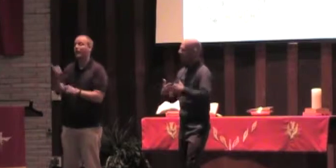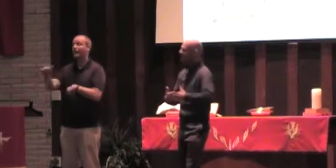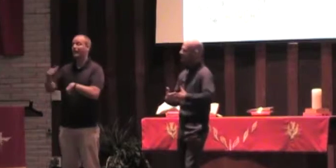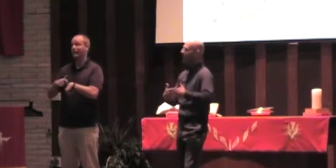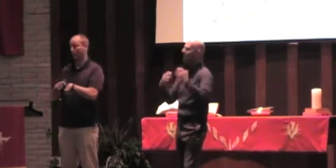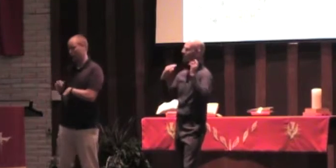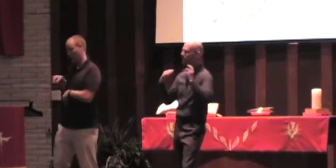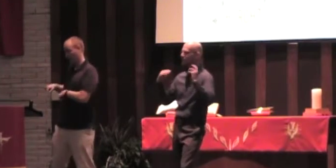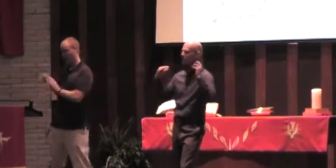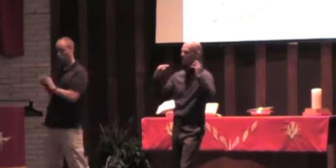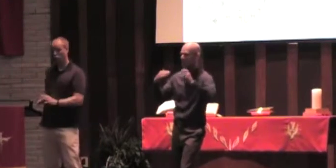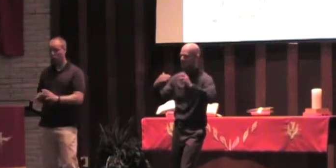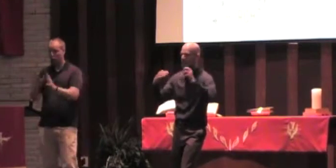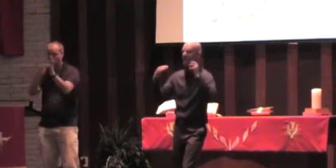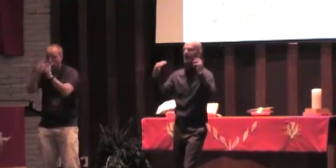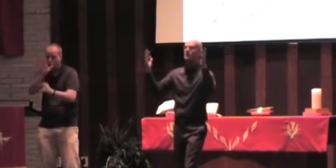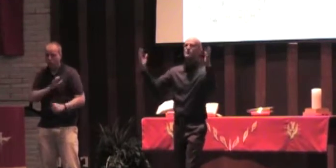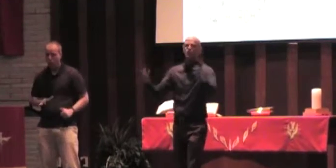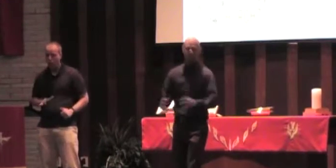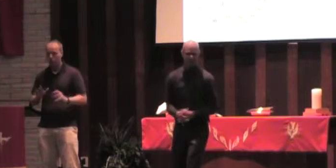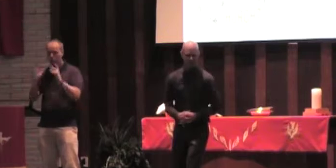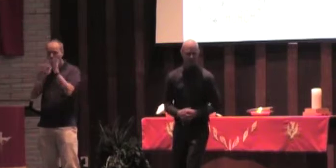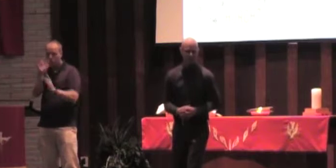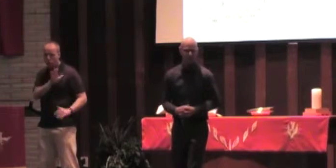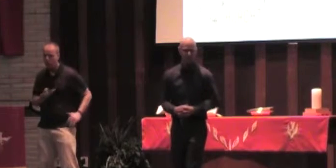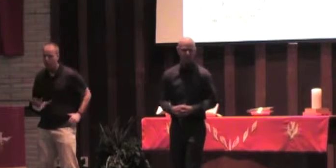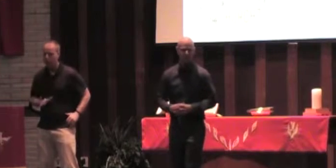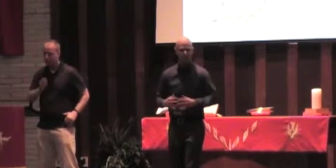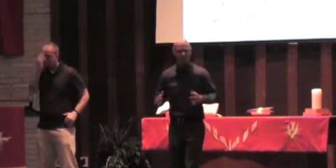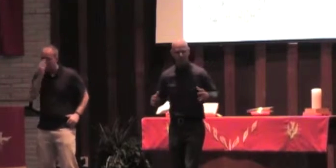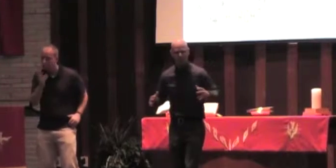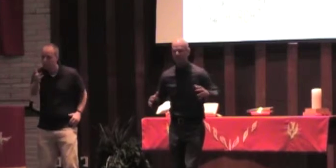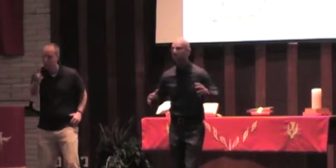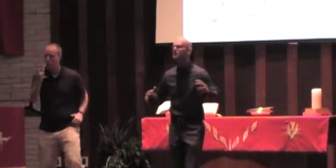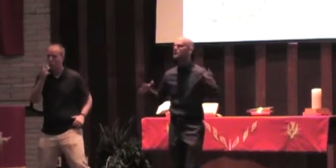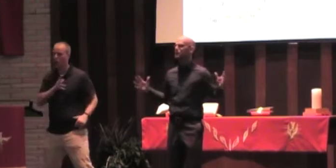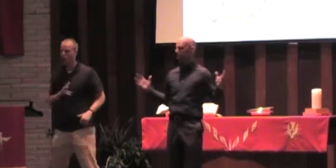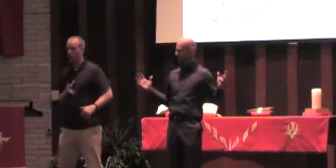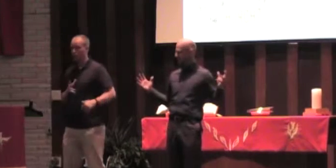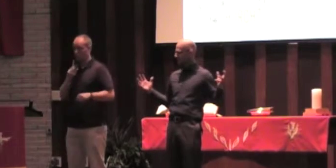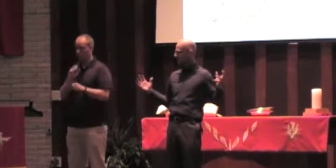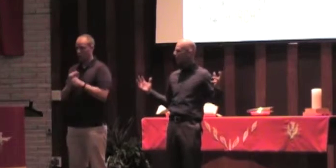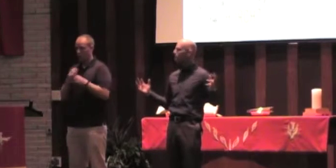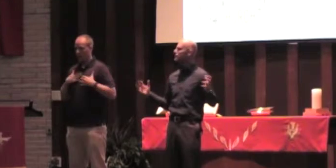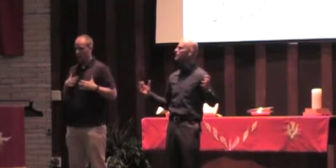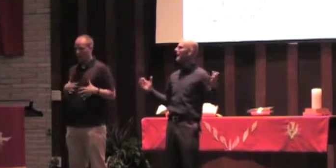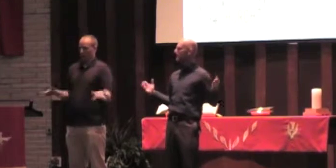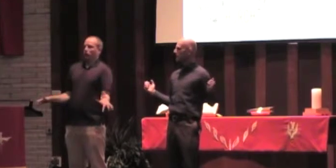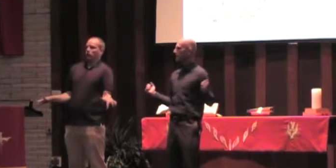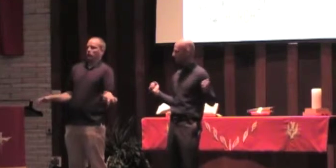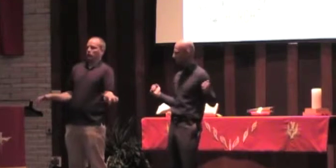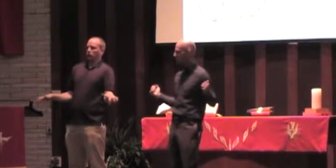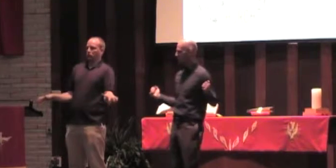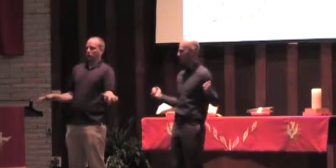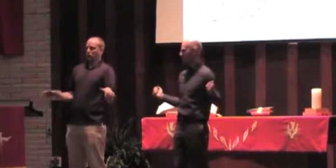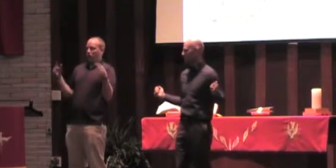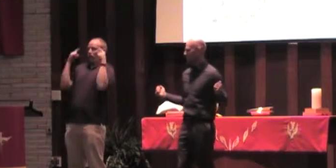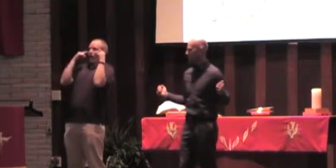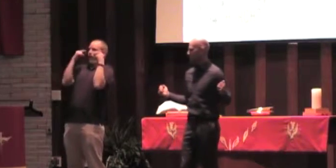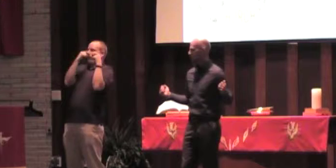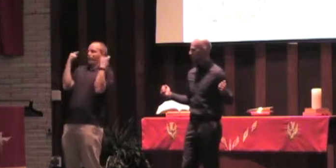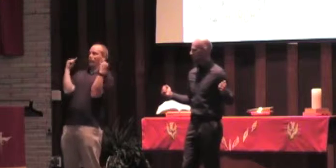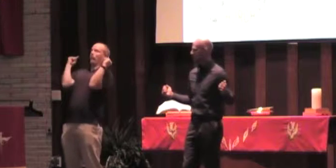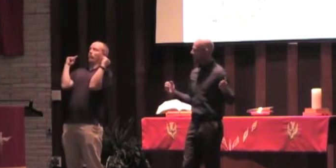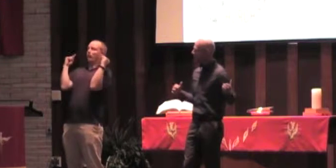Jesus, every time I heard the words Jesus Cristo, the woman would viscerally, almost violently respond